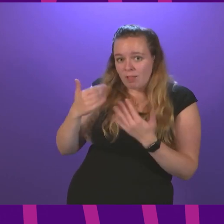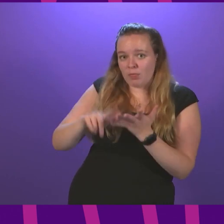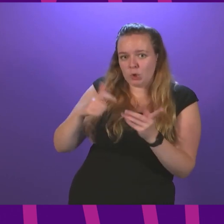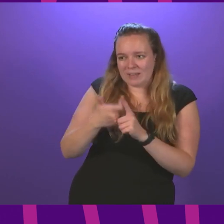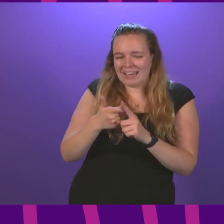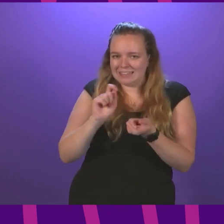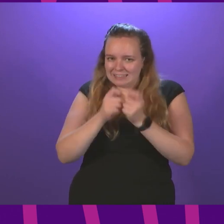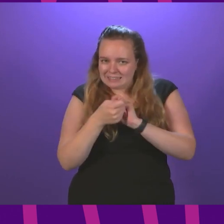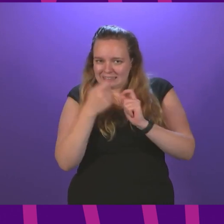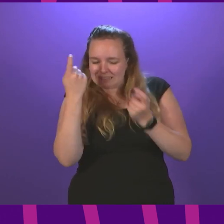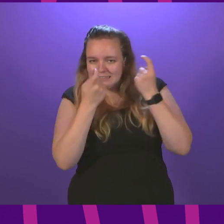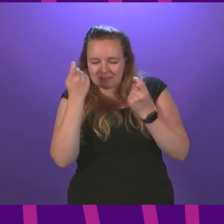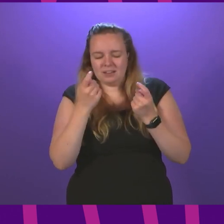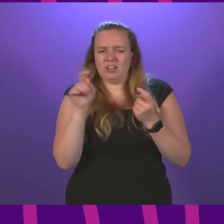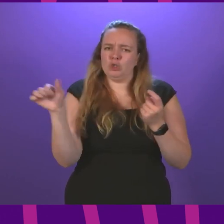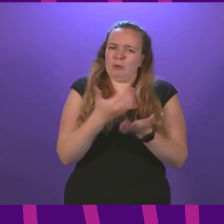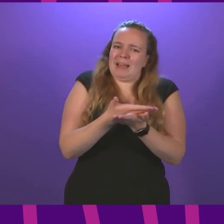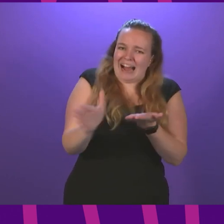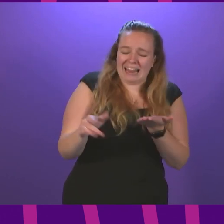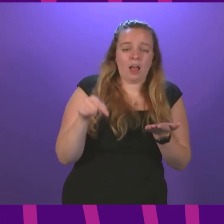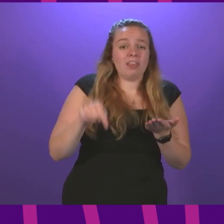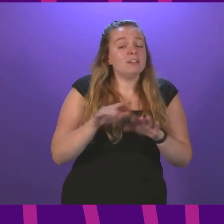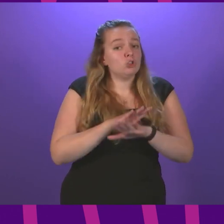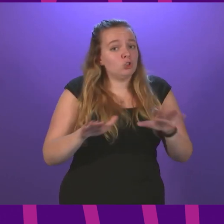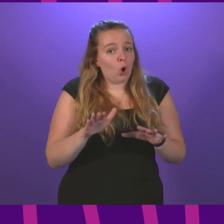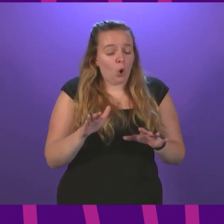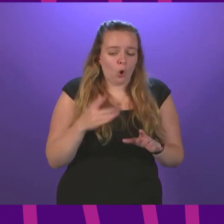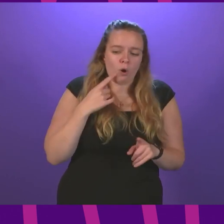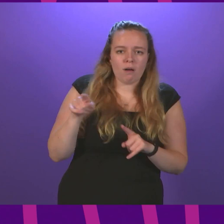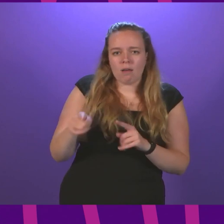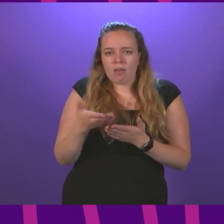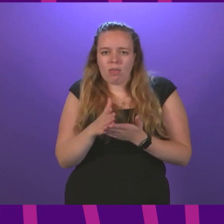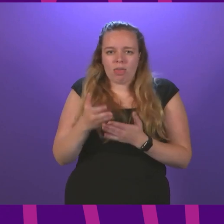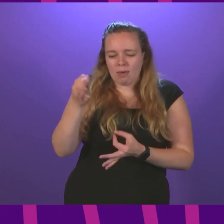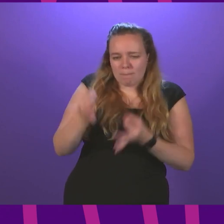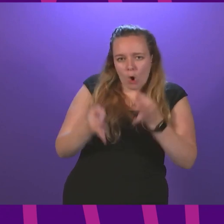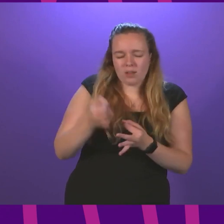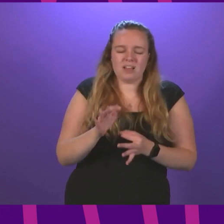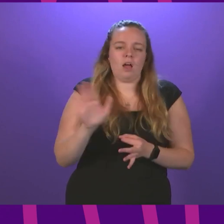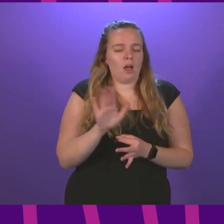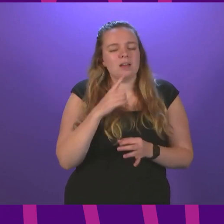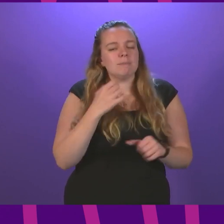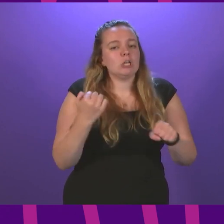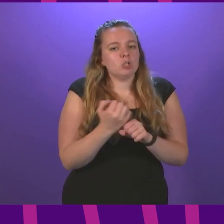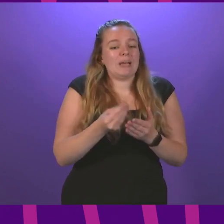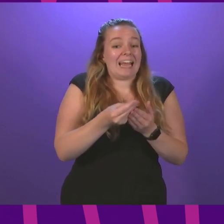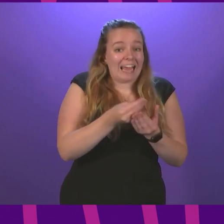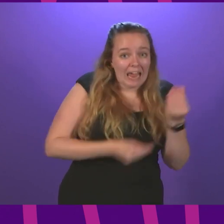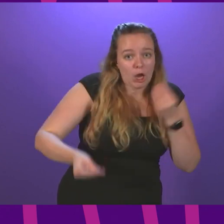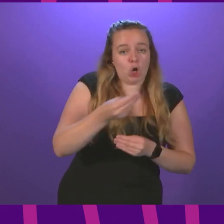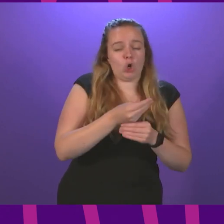reconsider should make it clear that this isn't a question of partisan politics. It's about doing the economically,